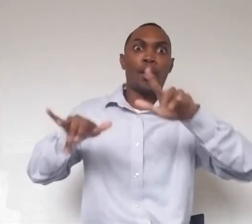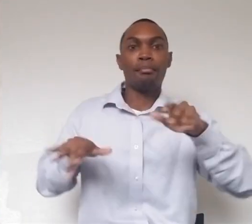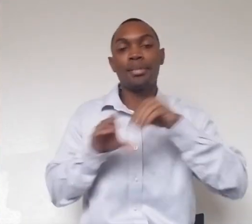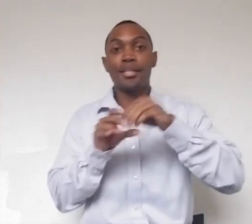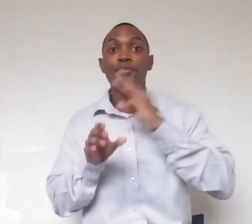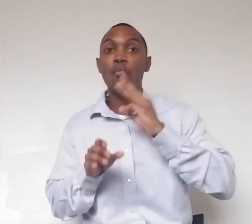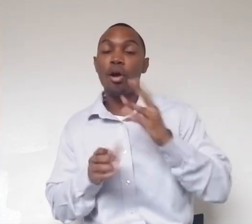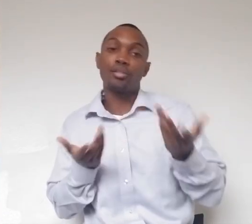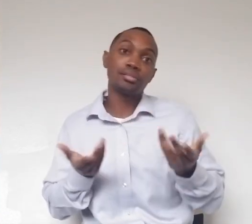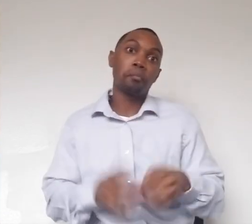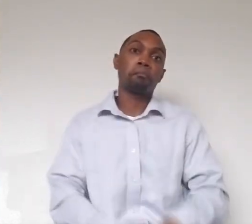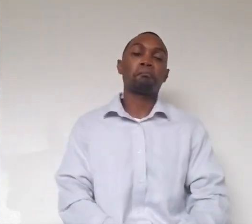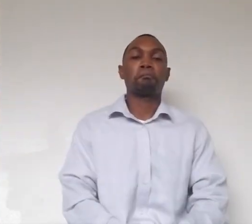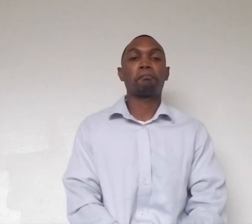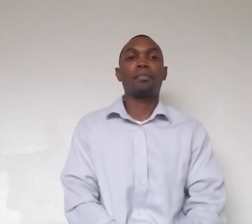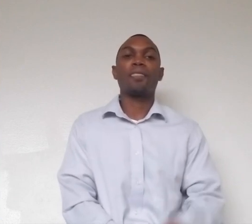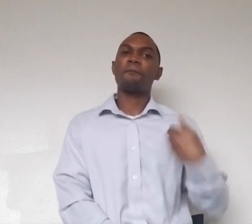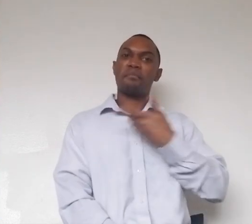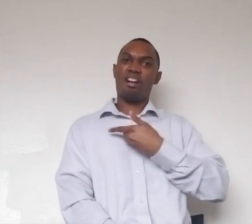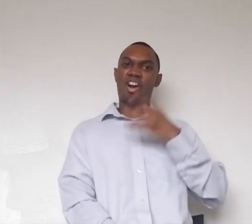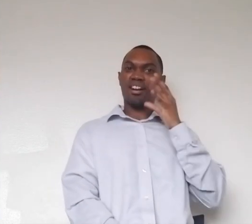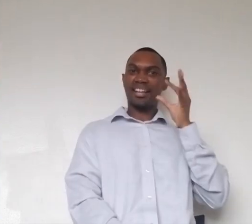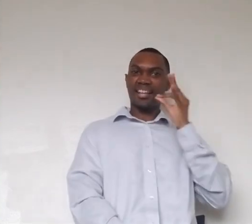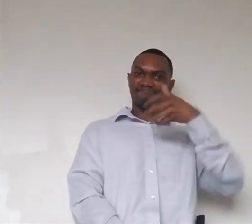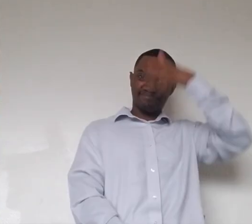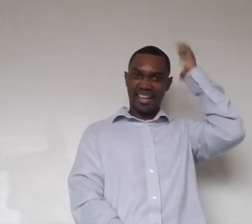time. Um, our cats just aren't particularly interested in swimming.